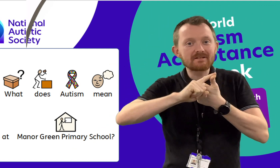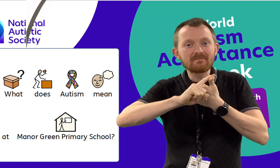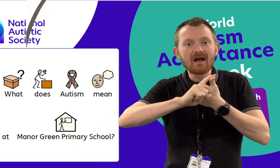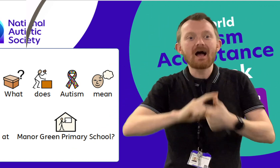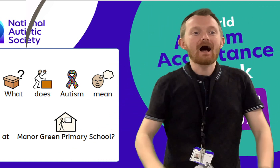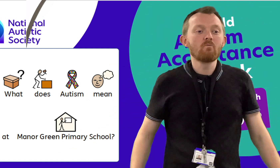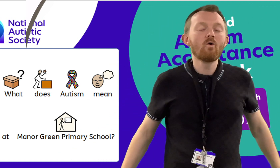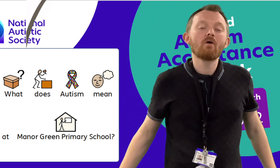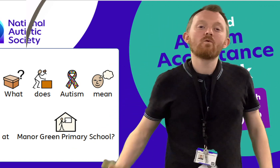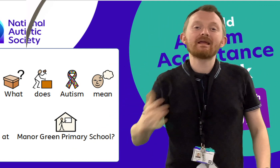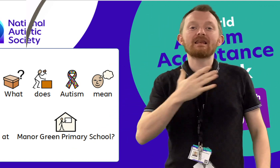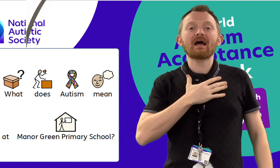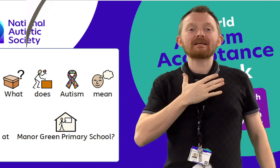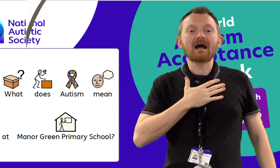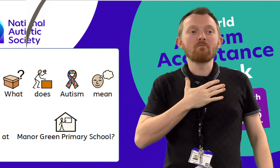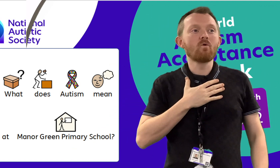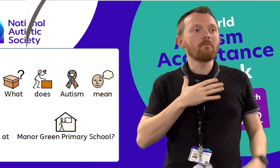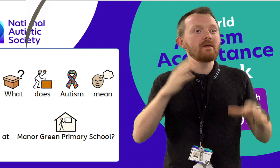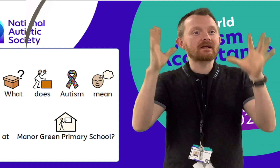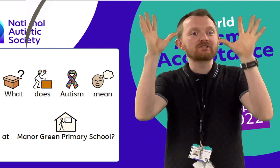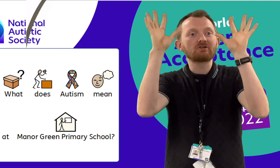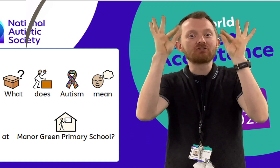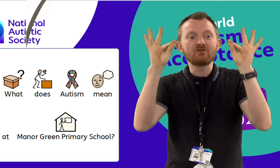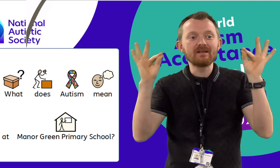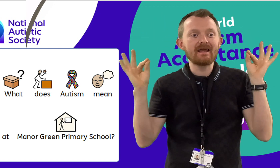and what we like and what makes us unique.